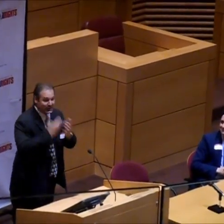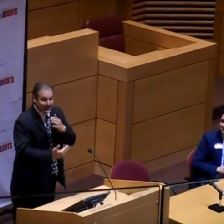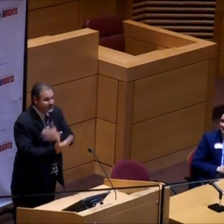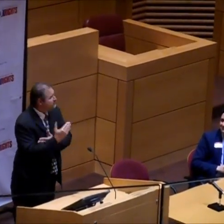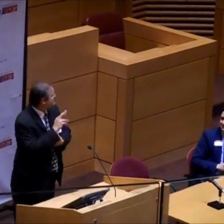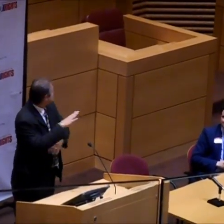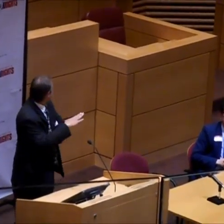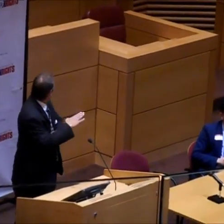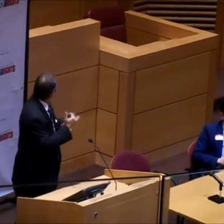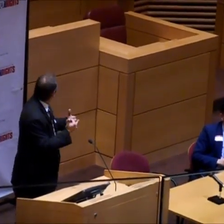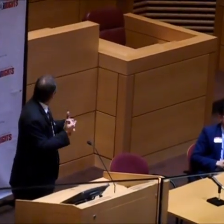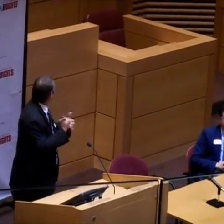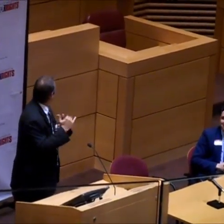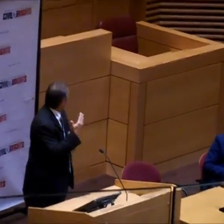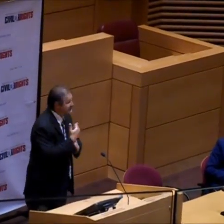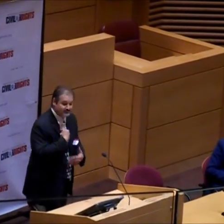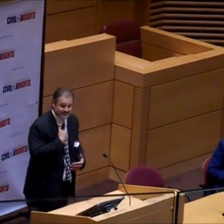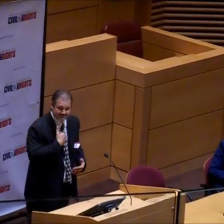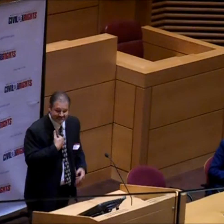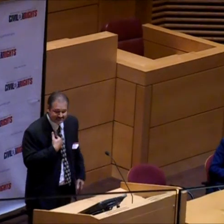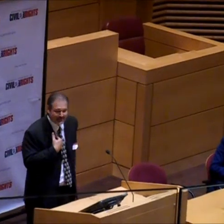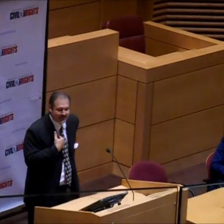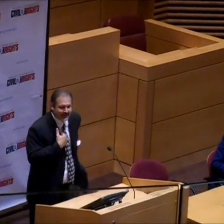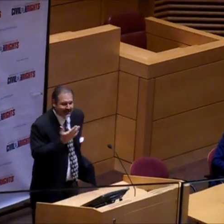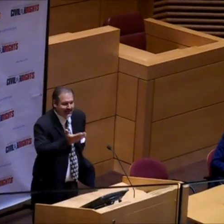Hello, good morning. Or is it afternoon now? guess you could say it's afternoon.